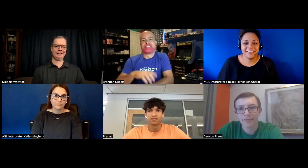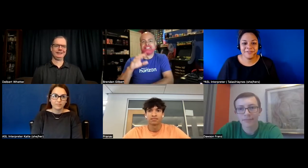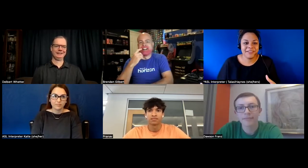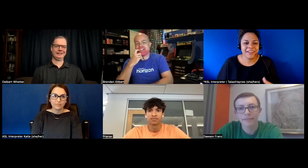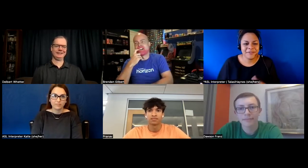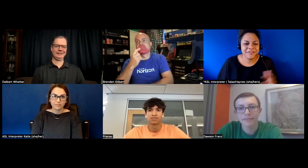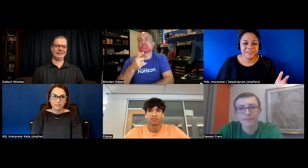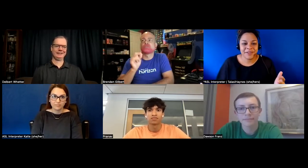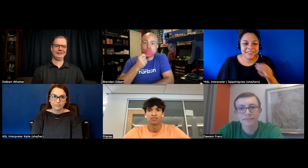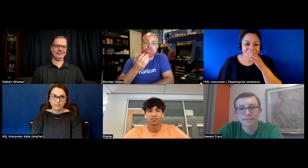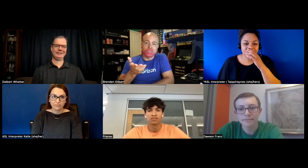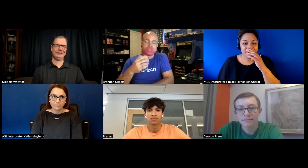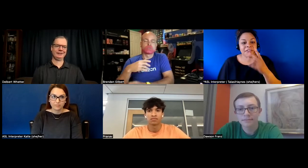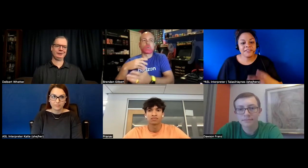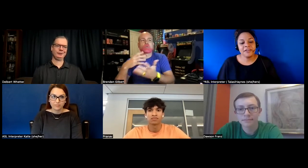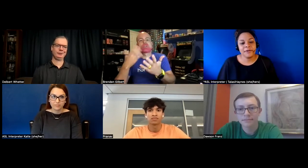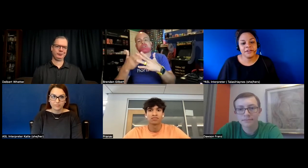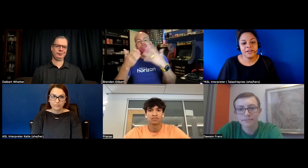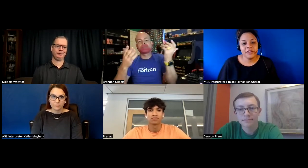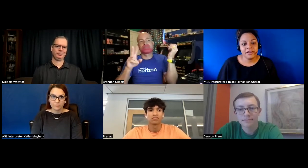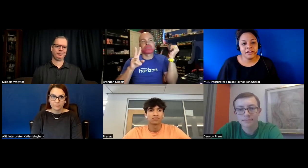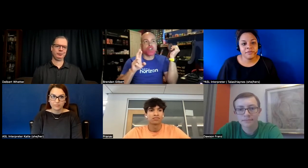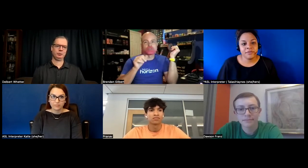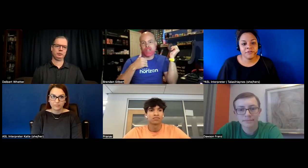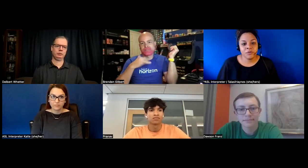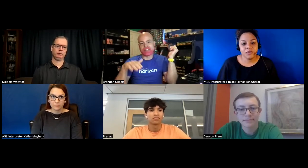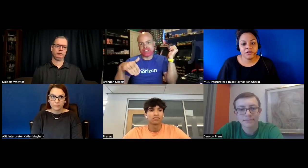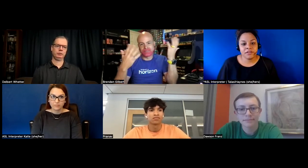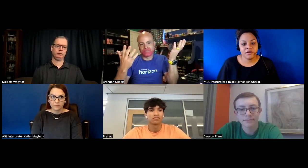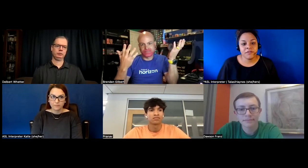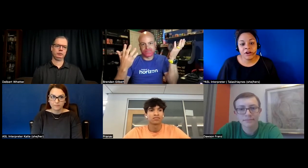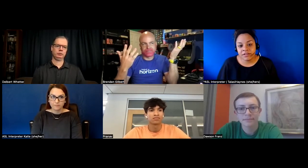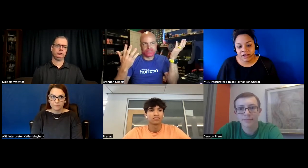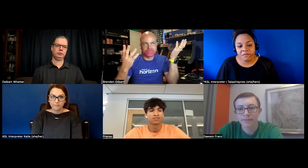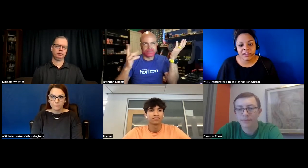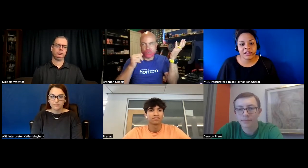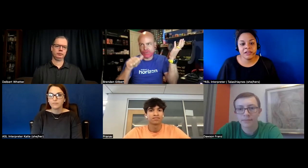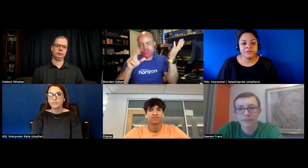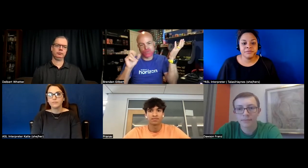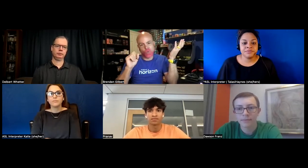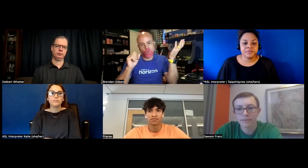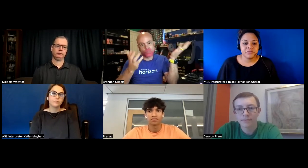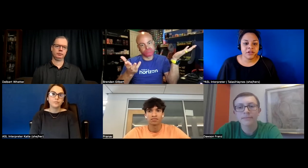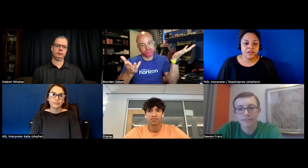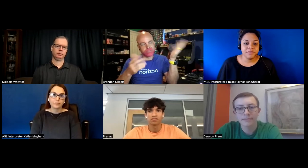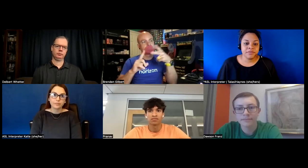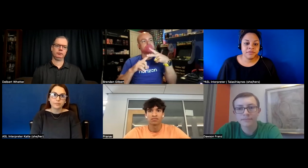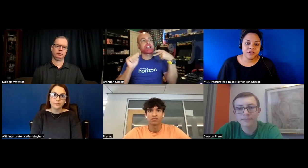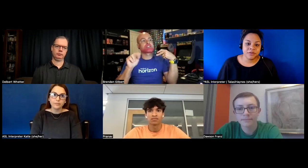doing sign language that doesn't make sense but i'm really excited about it um there's some cool things there and vr doesn't have that yet um you know